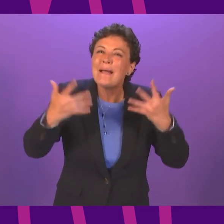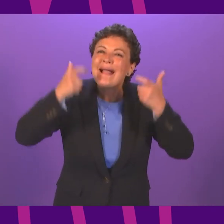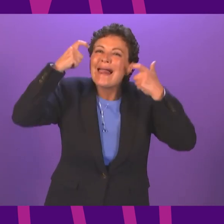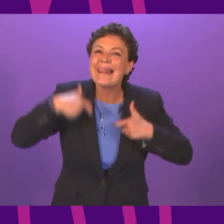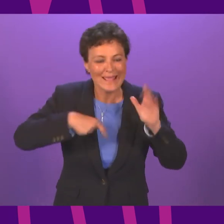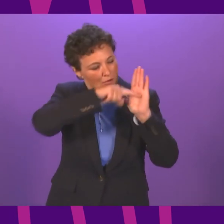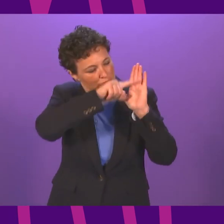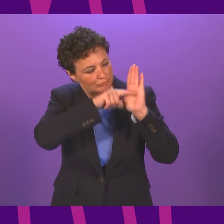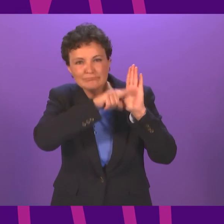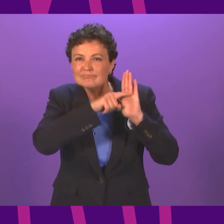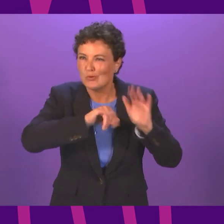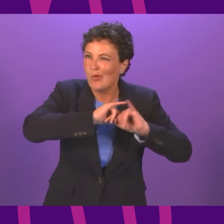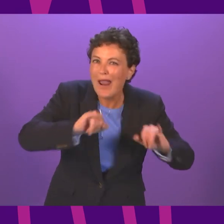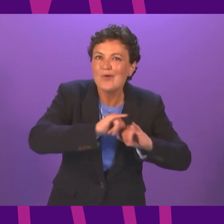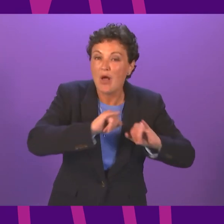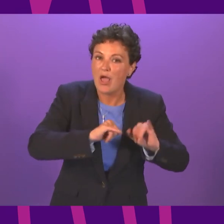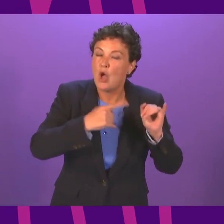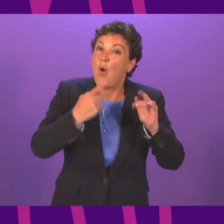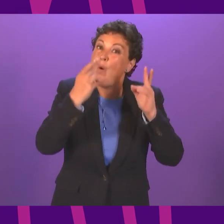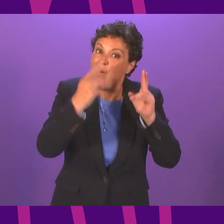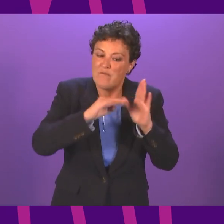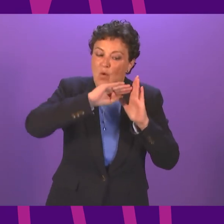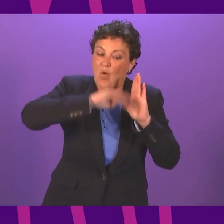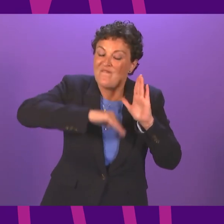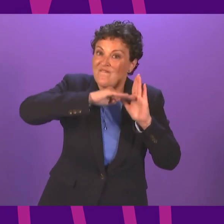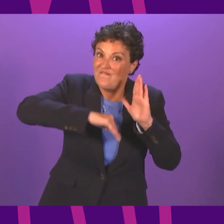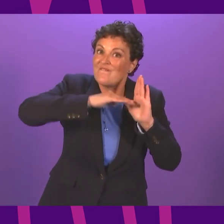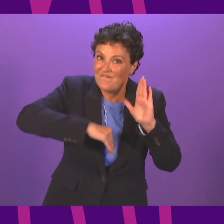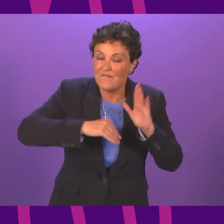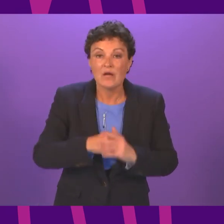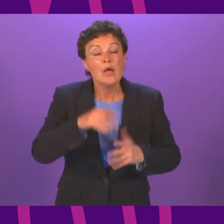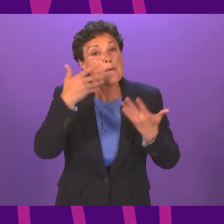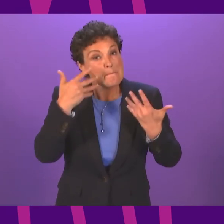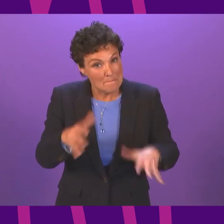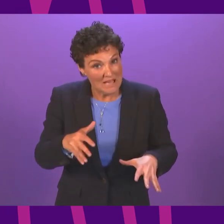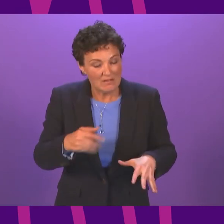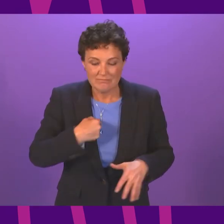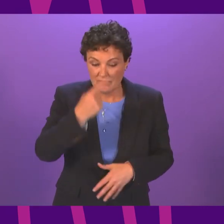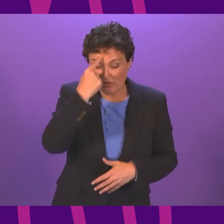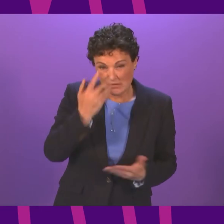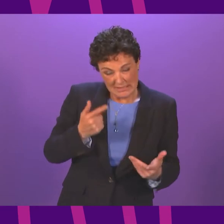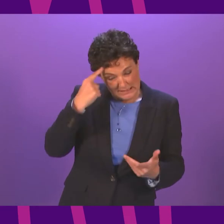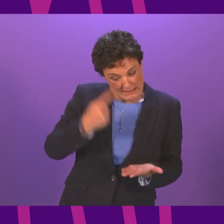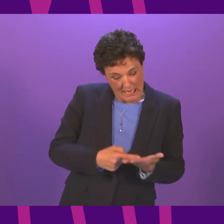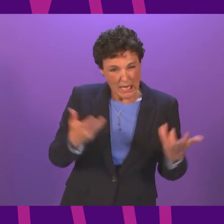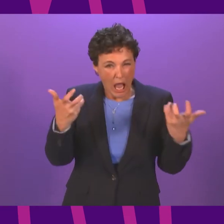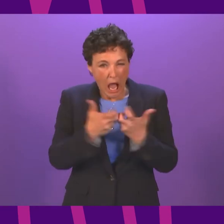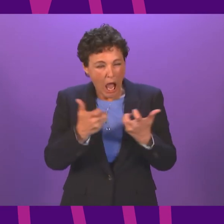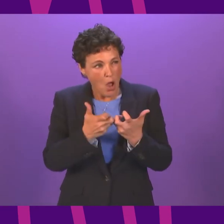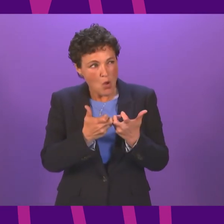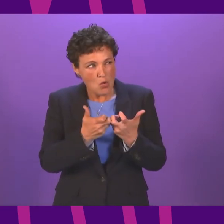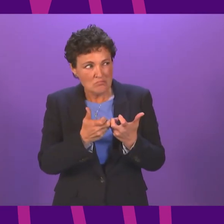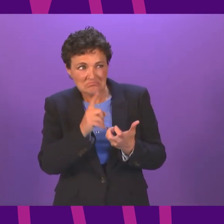restrictions. In reaching a view on when that can be done, we have considered the harm to health and the strain on the NHS